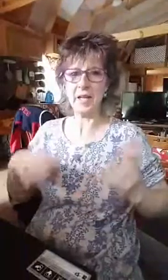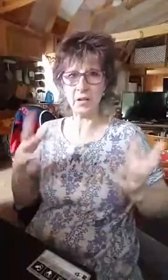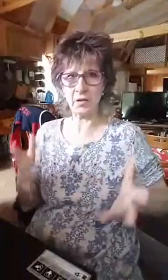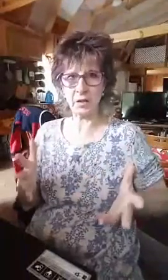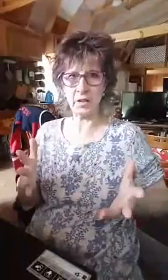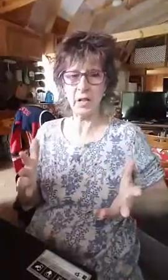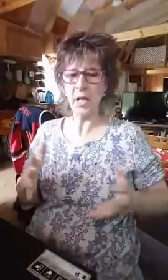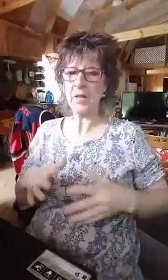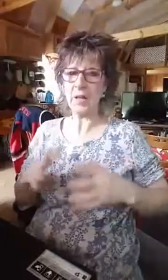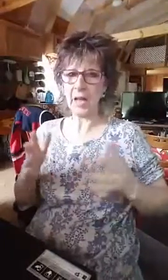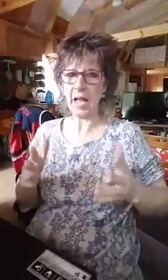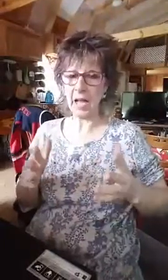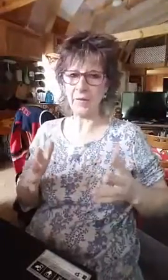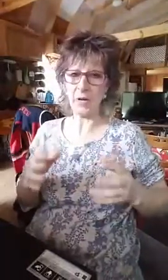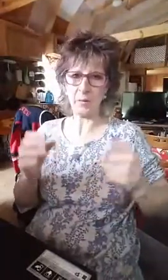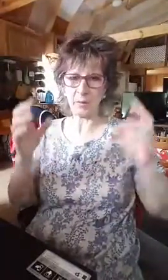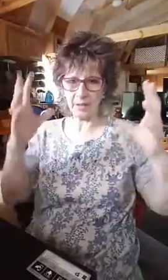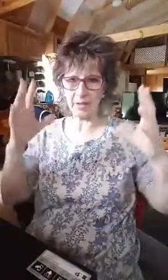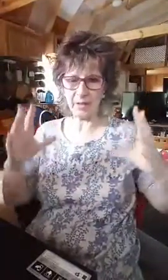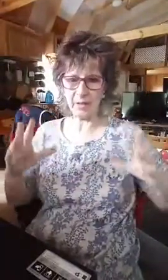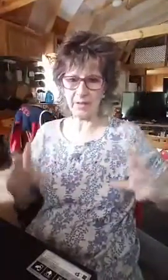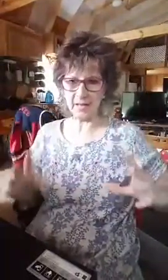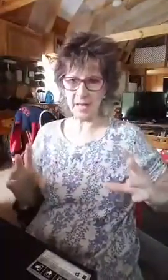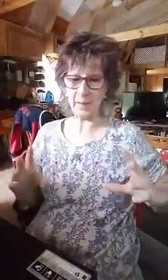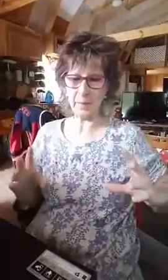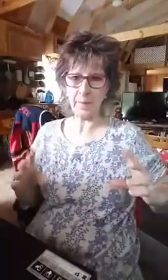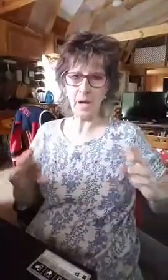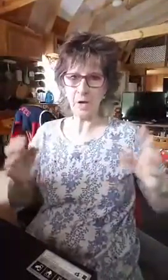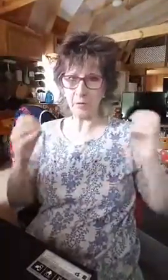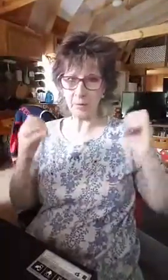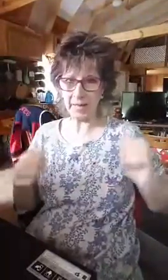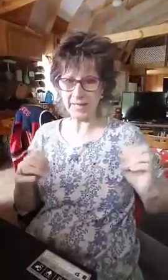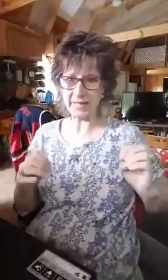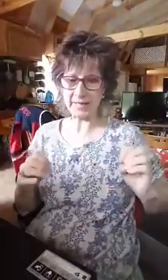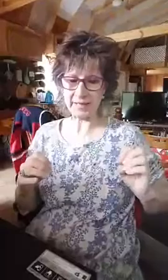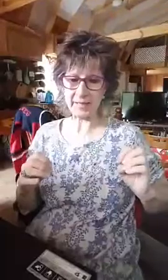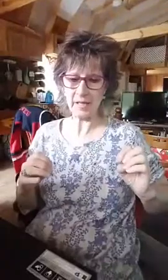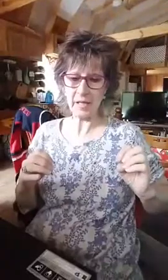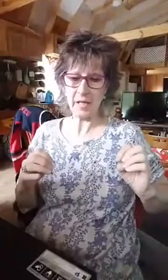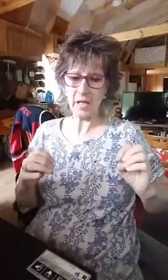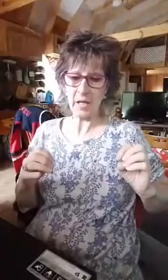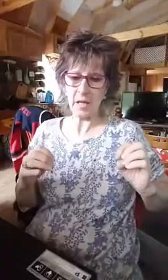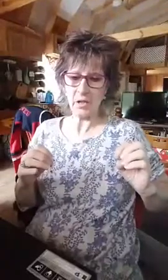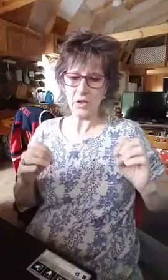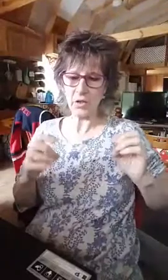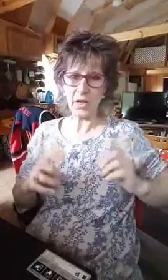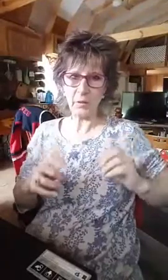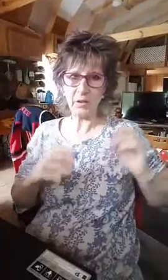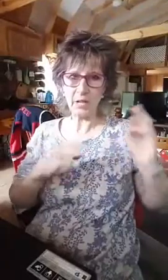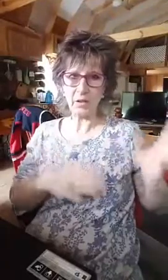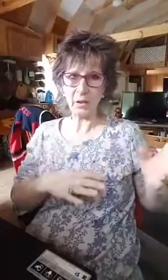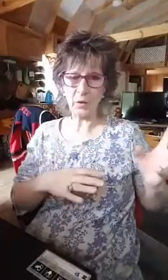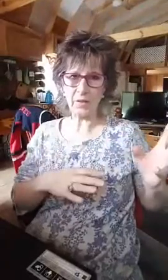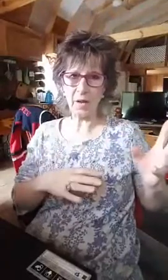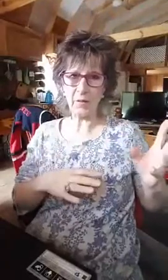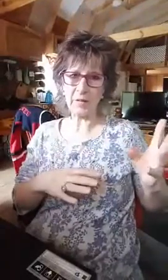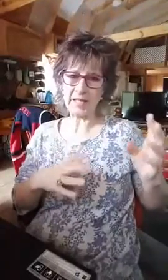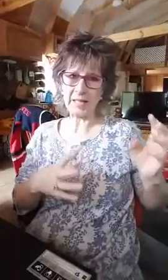history that they have. A prayer that you can say of repentance so that when you get to the courts of heaven, that Satan